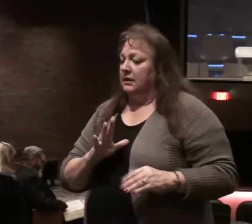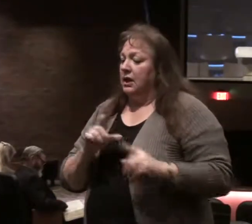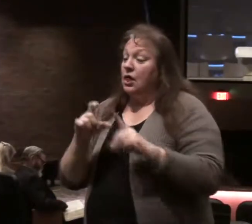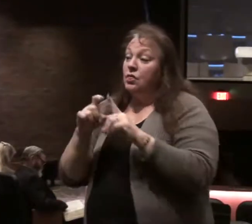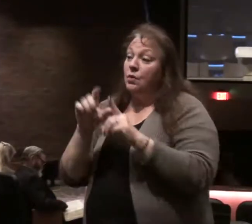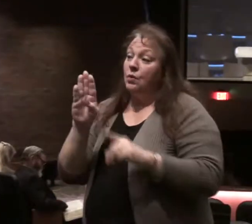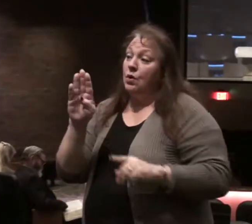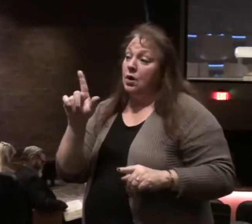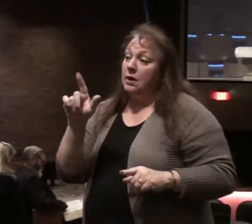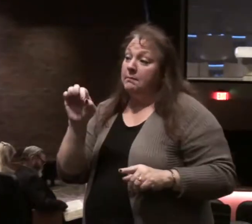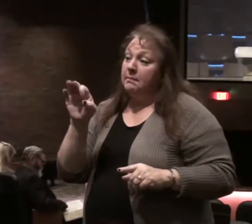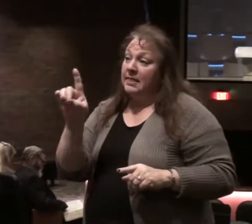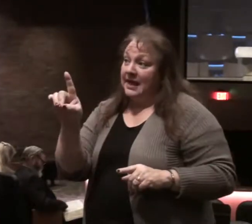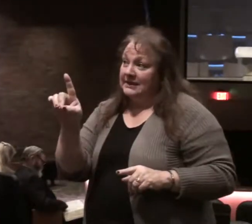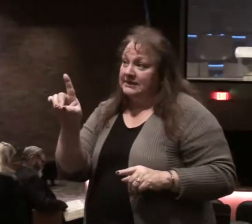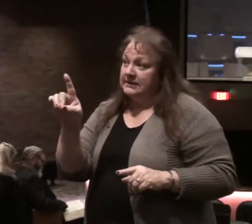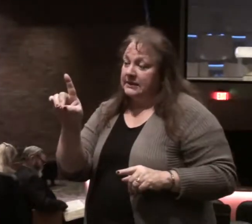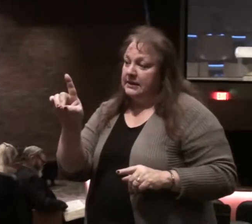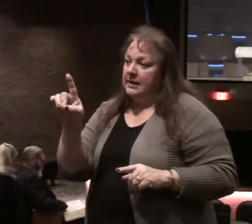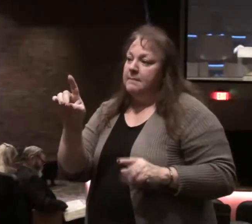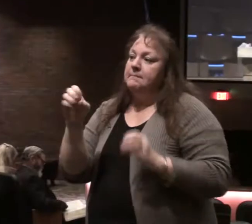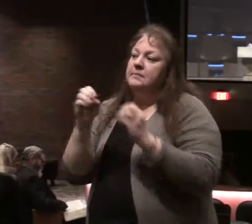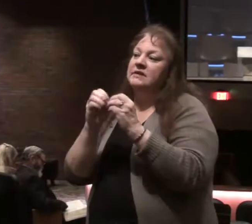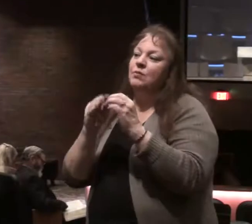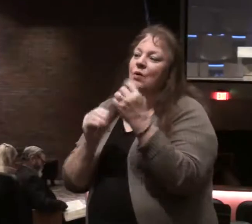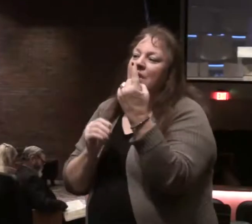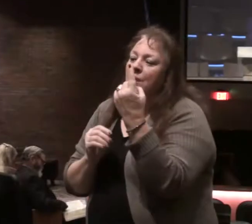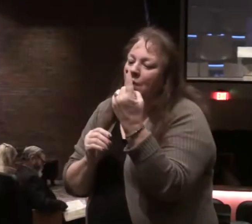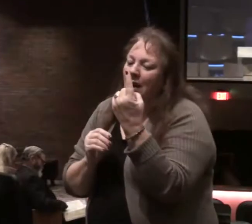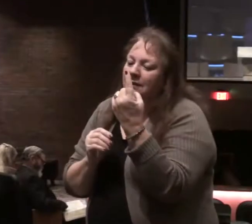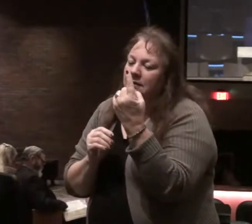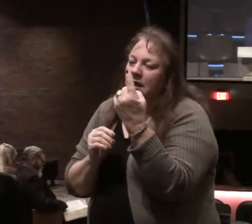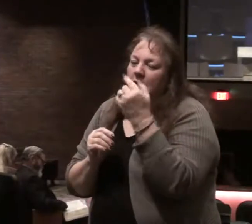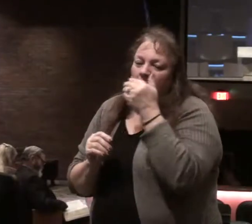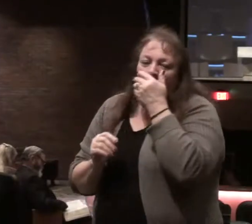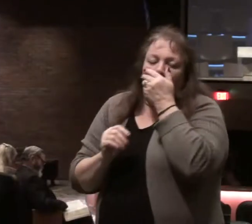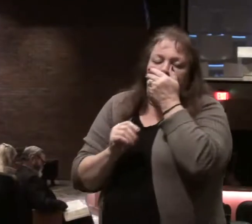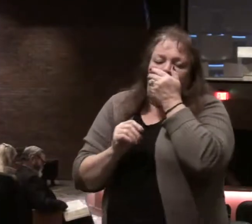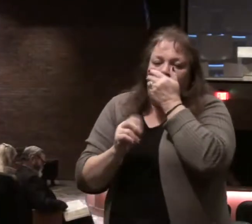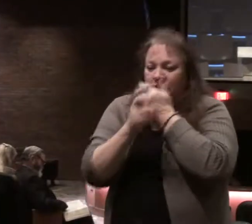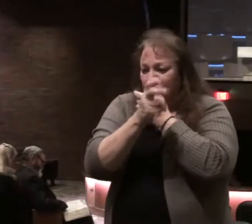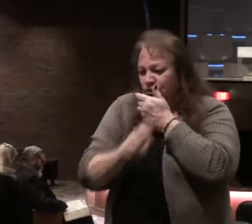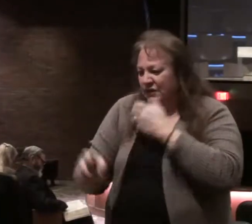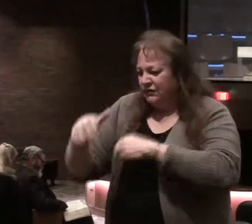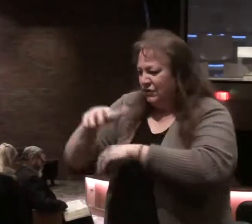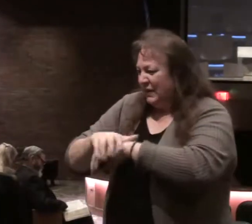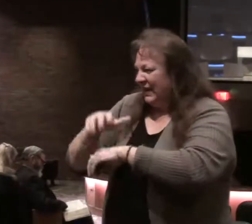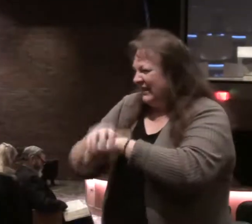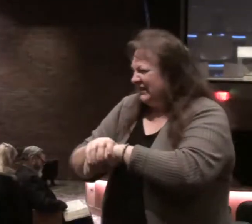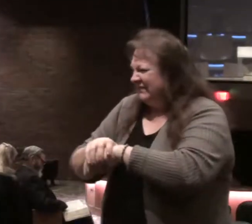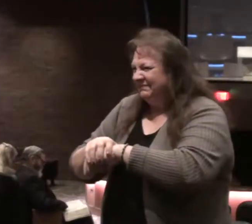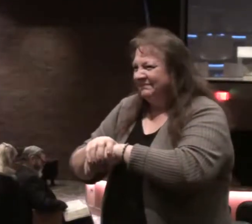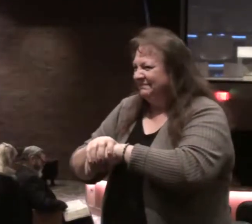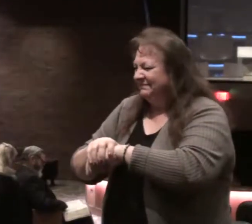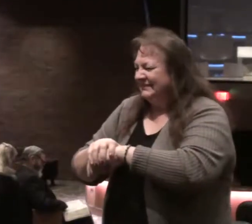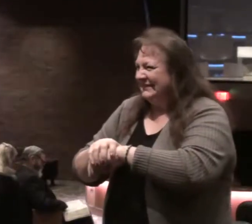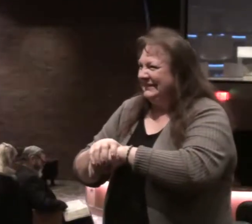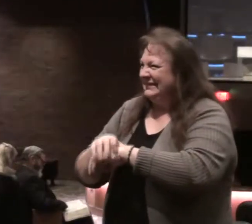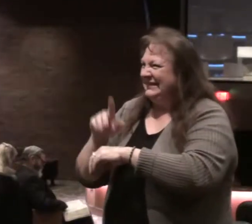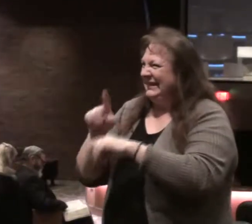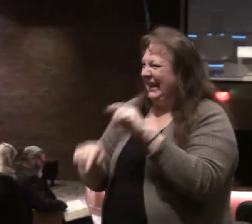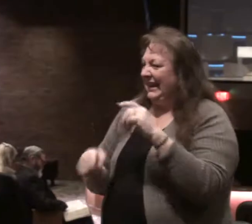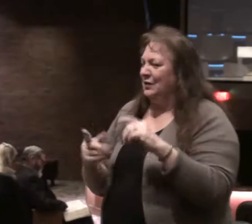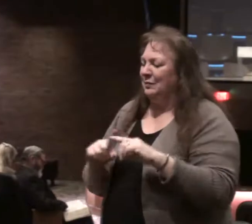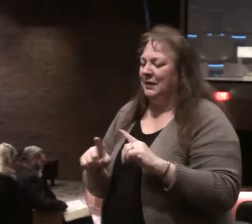the word blessed in verse 1, it's in the plural. A little bit hard to bring over in English, but stressing the greatness of the blessing.